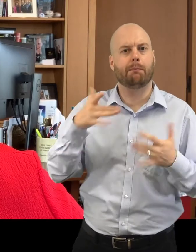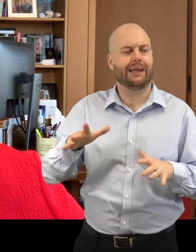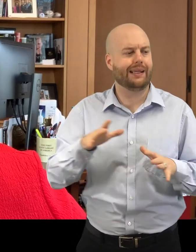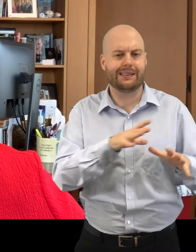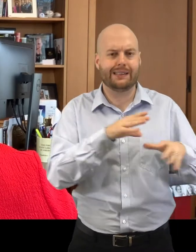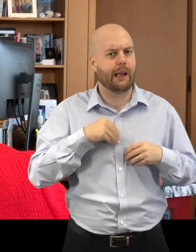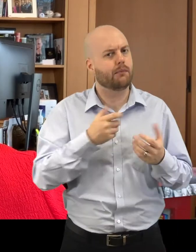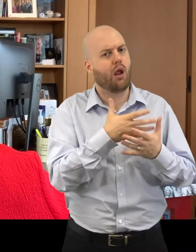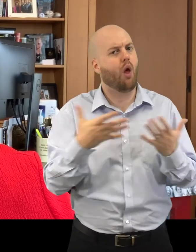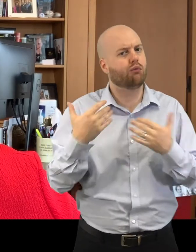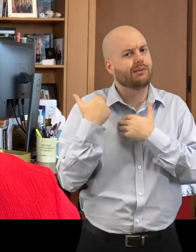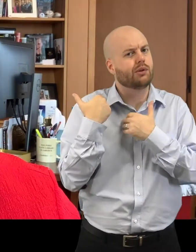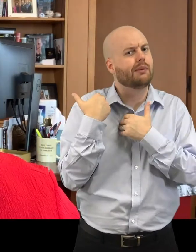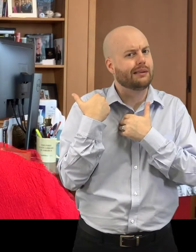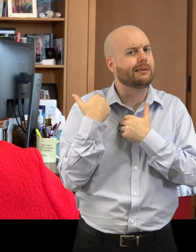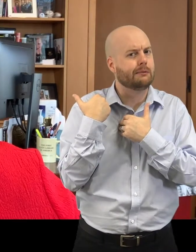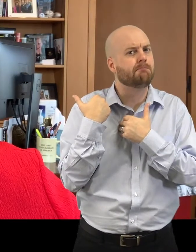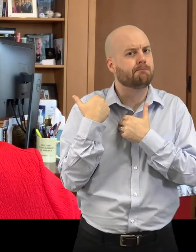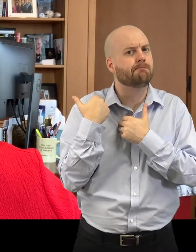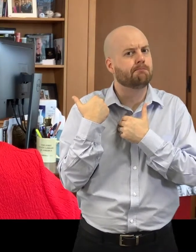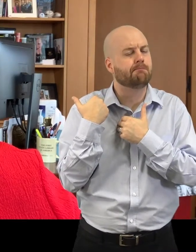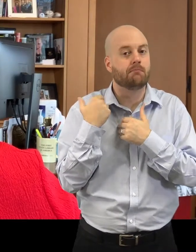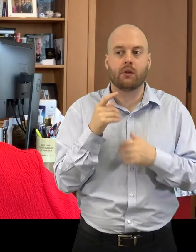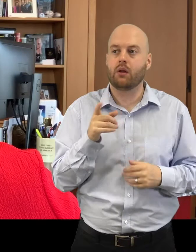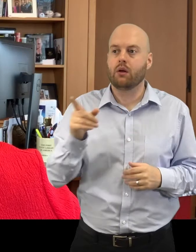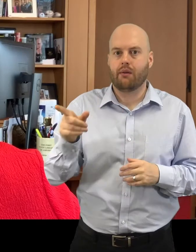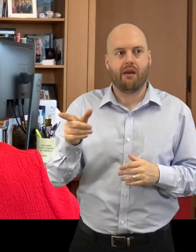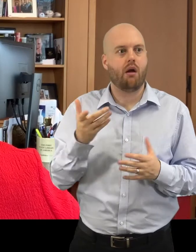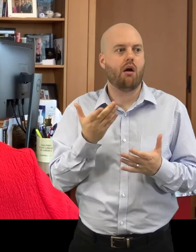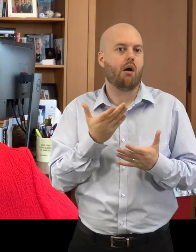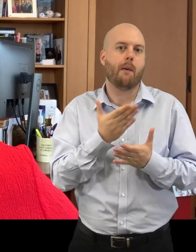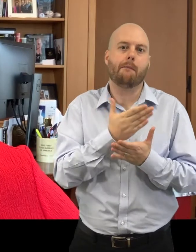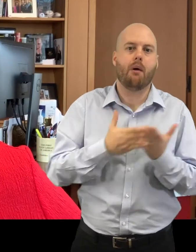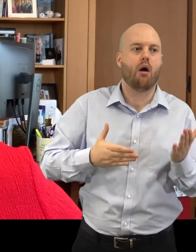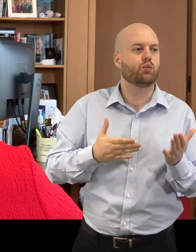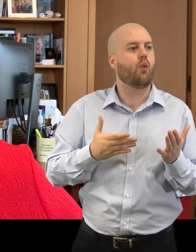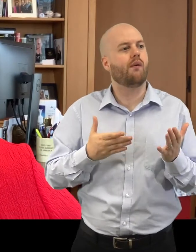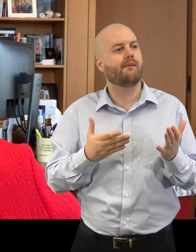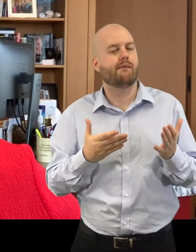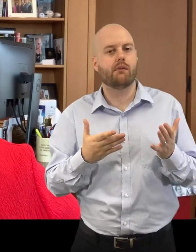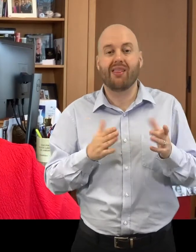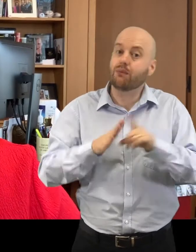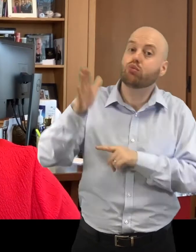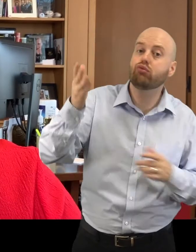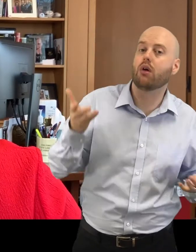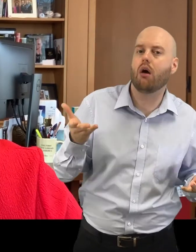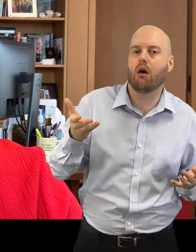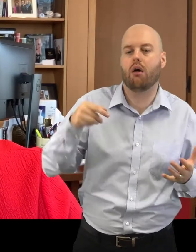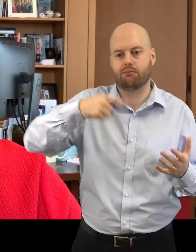mantle very strongly of being part of the future of